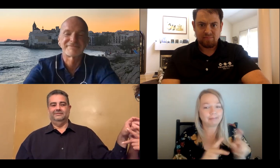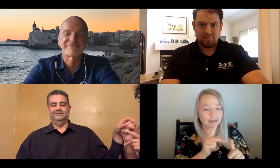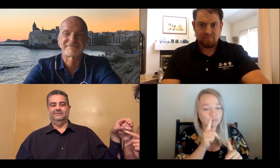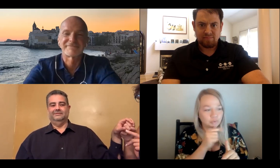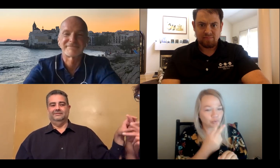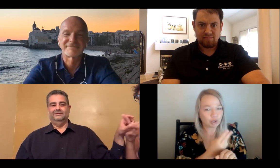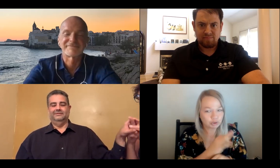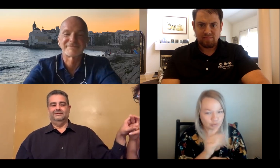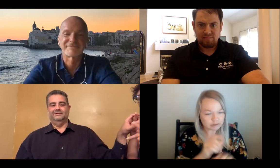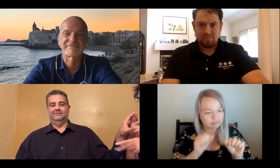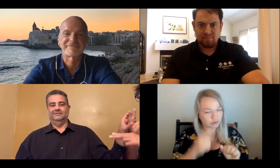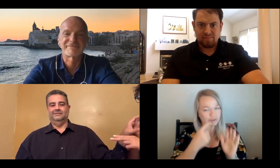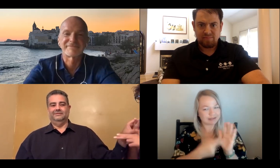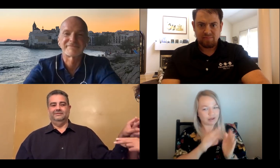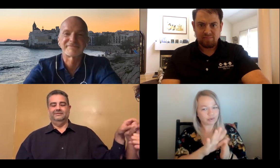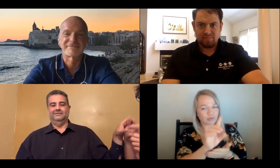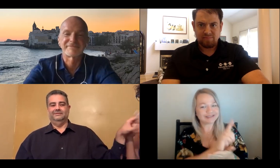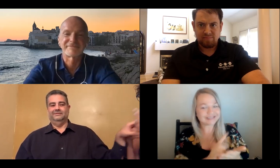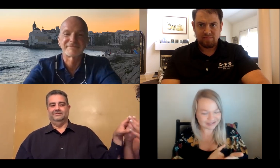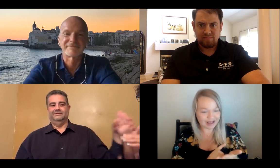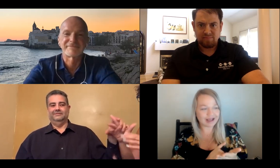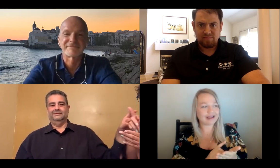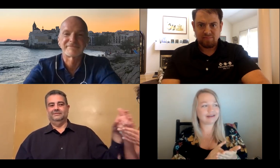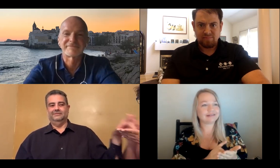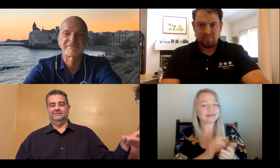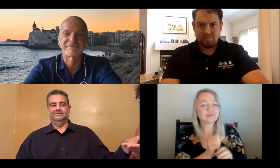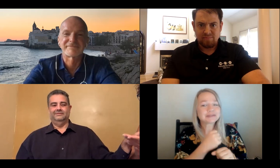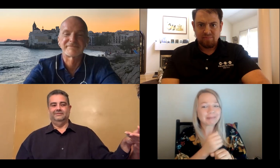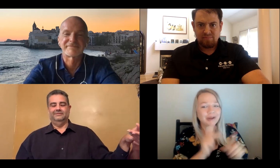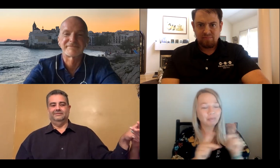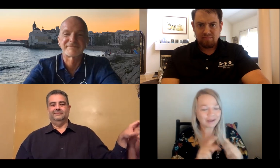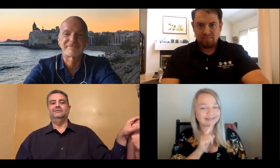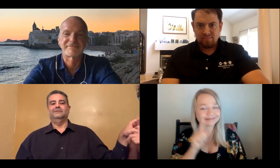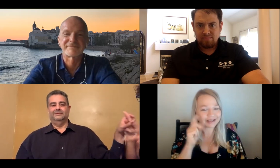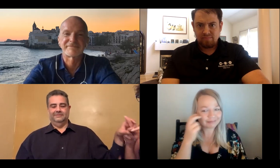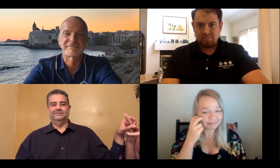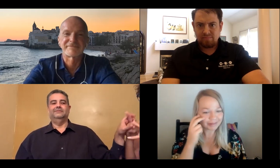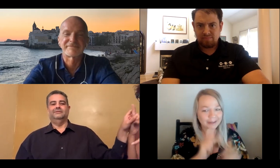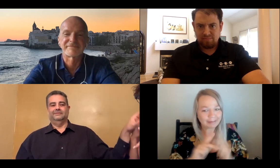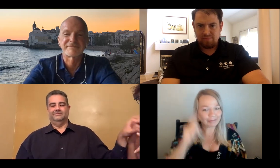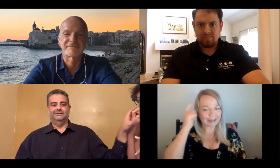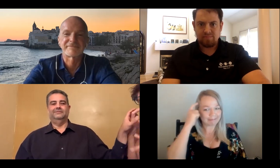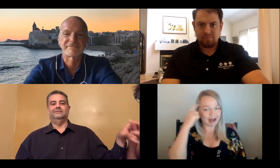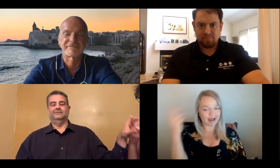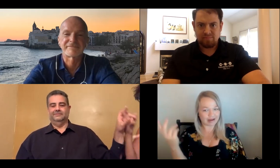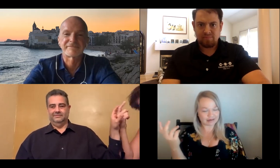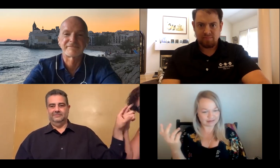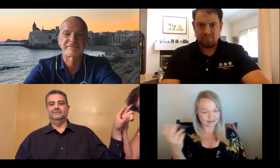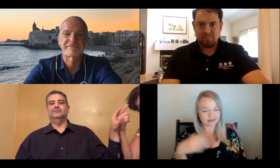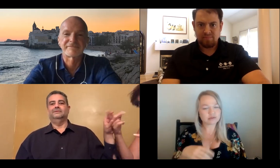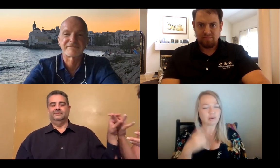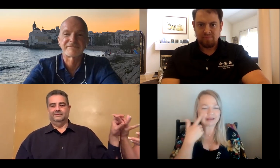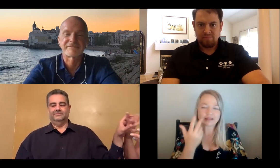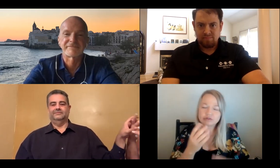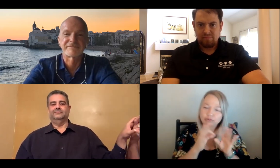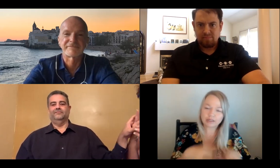You don't see products being made by the people who use them, but it really shows in your design that